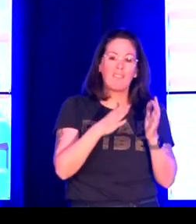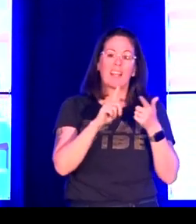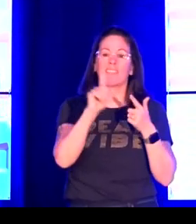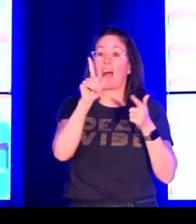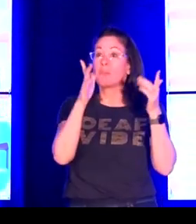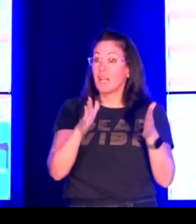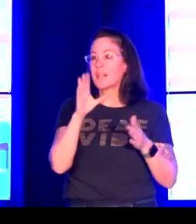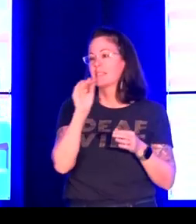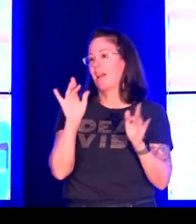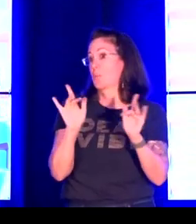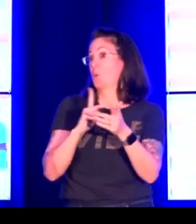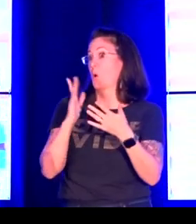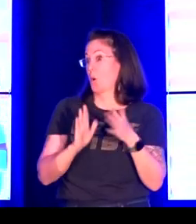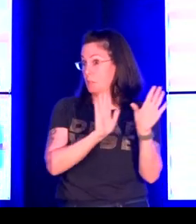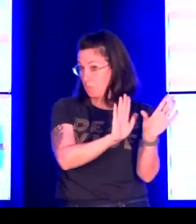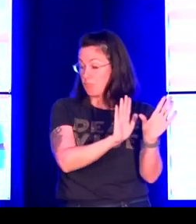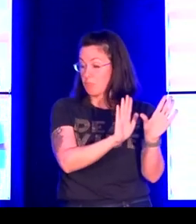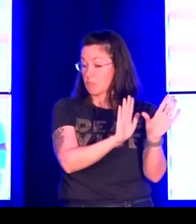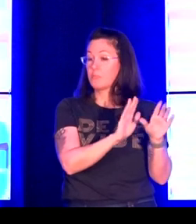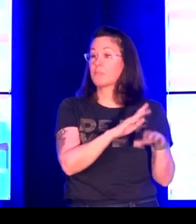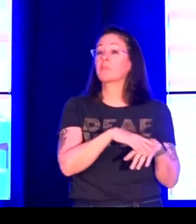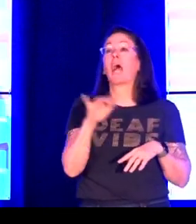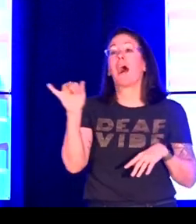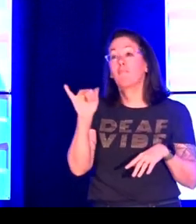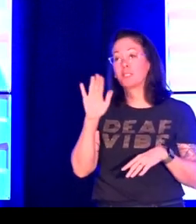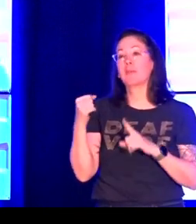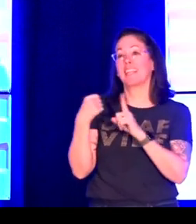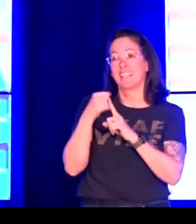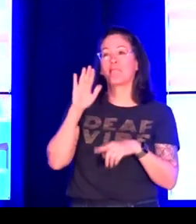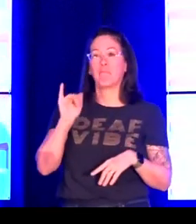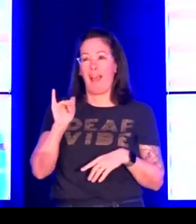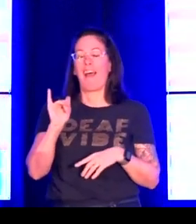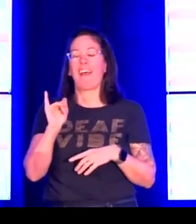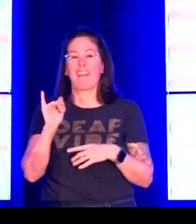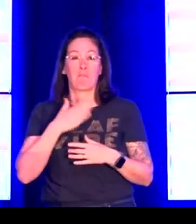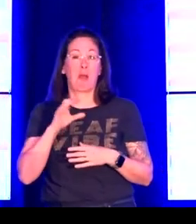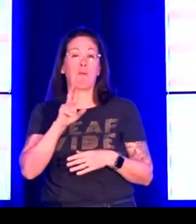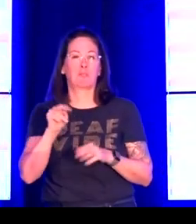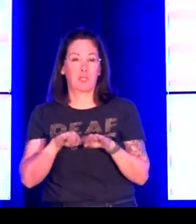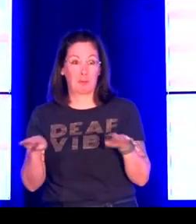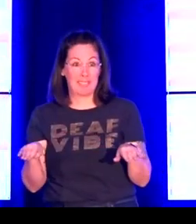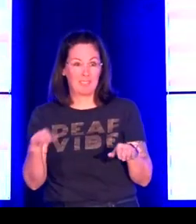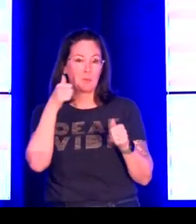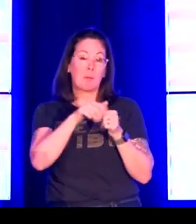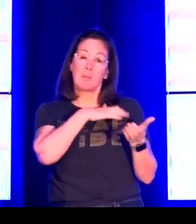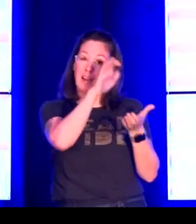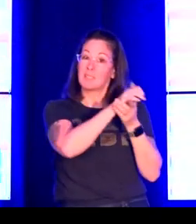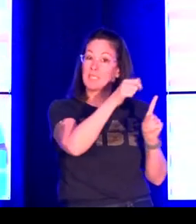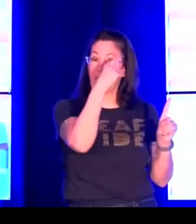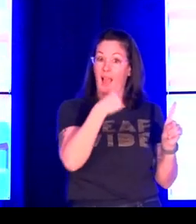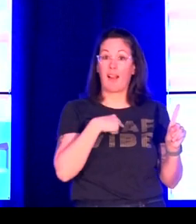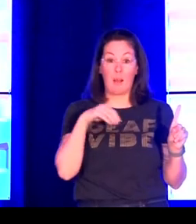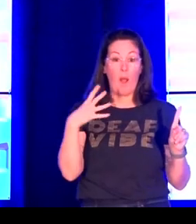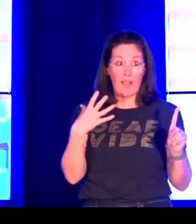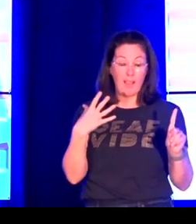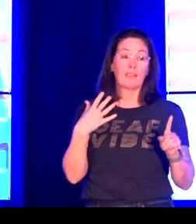For linguistics, for archiving, for the types of signers, for librarians, for all of this